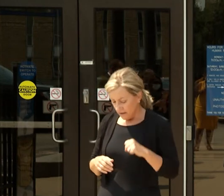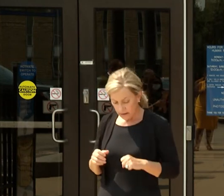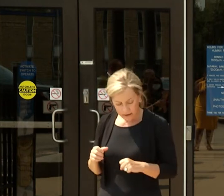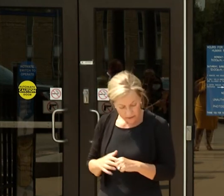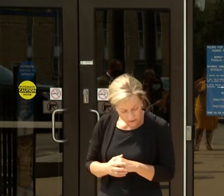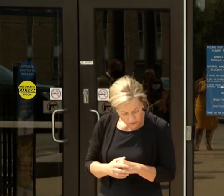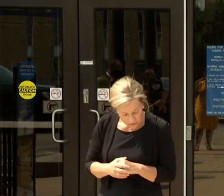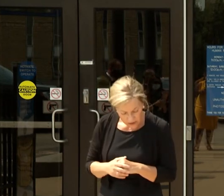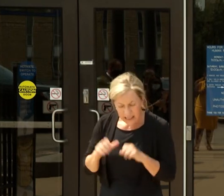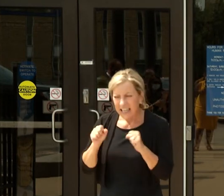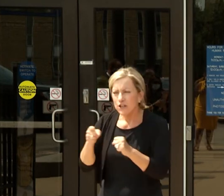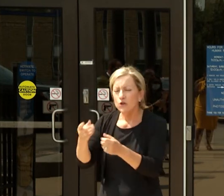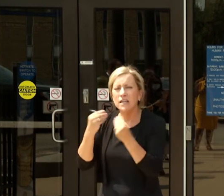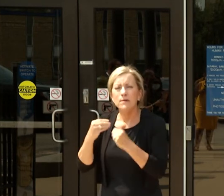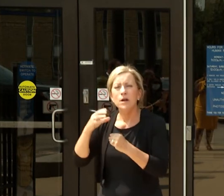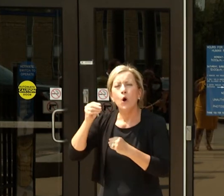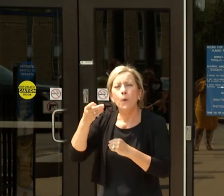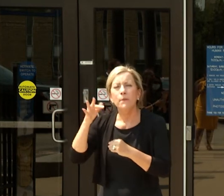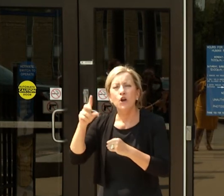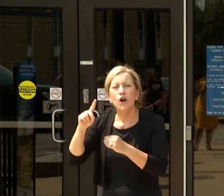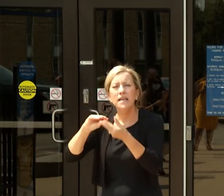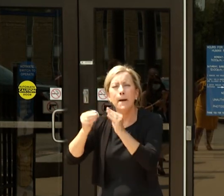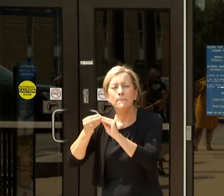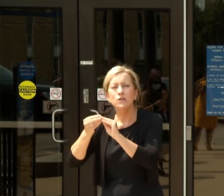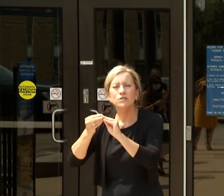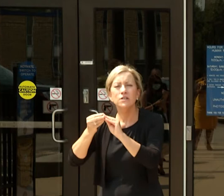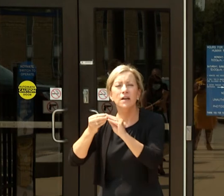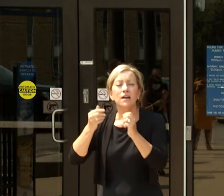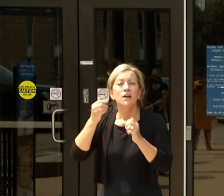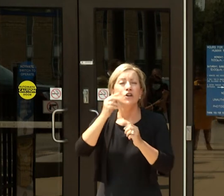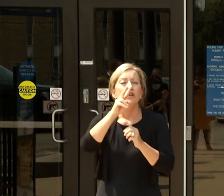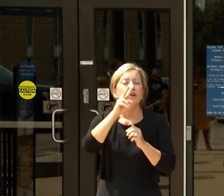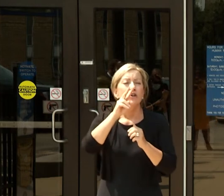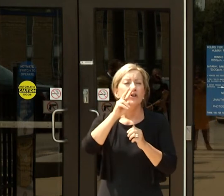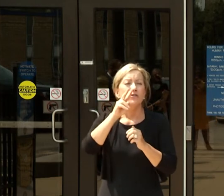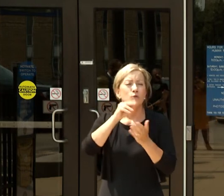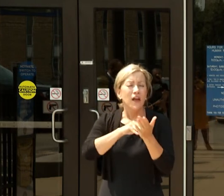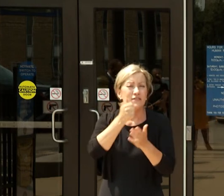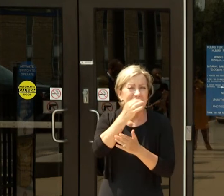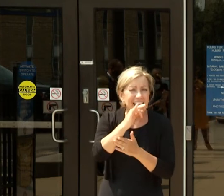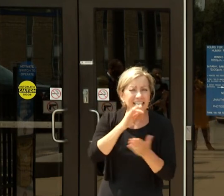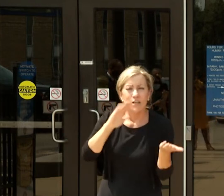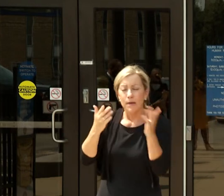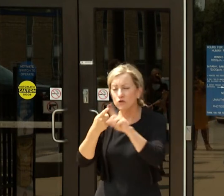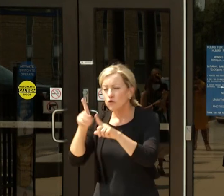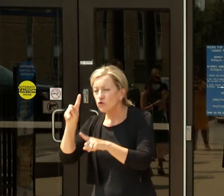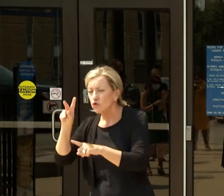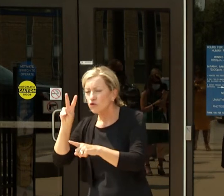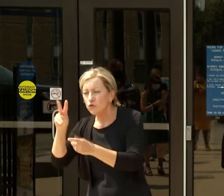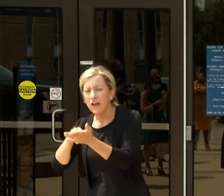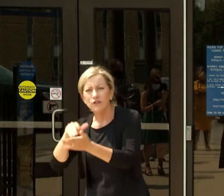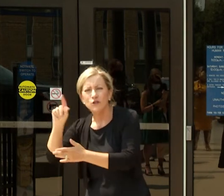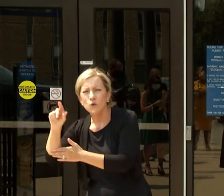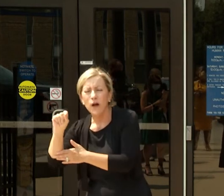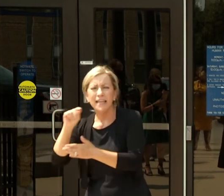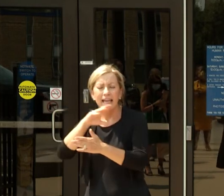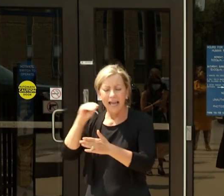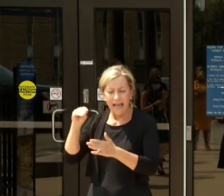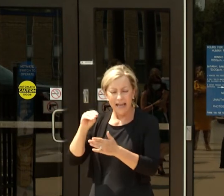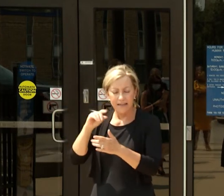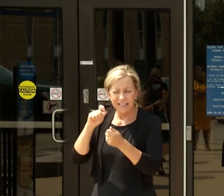just give me the opioid numbers, 19 versus 20, and then talk to me a little bit about what you call it for here?